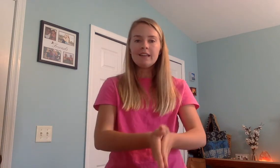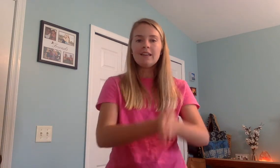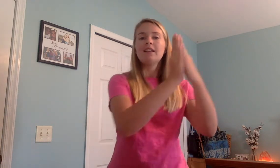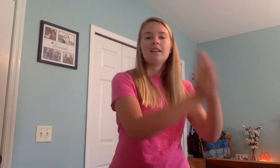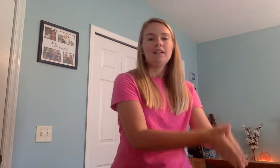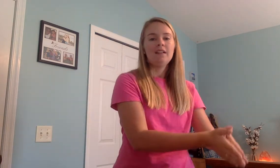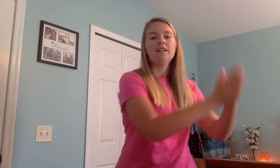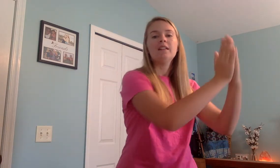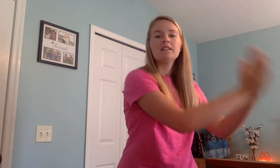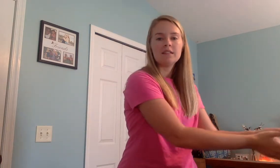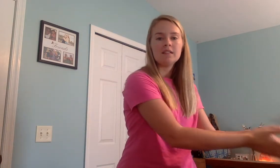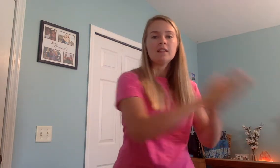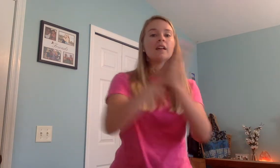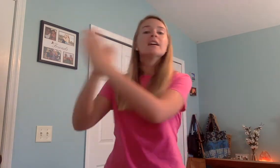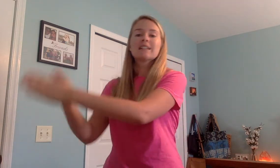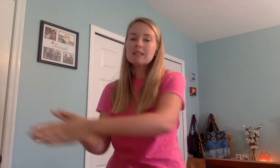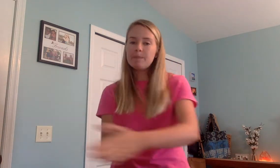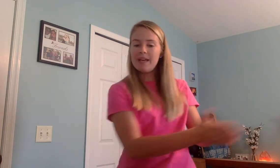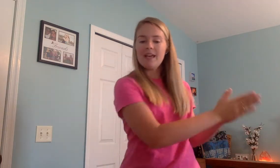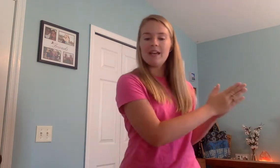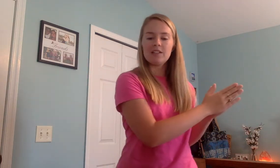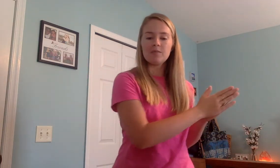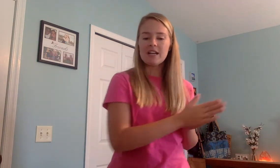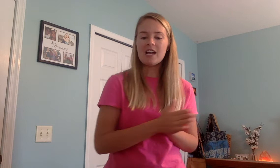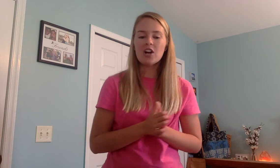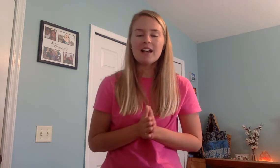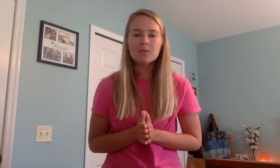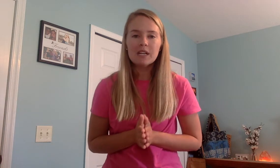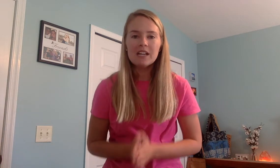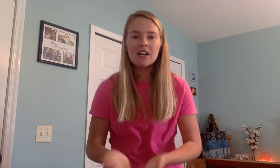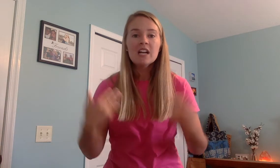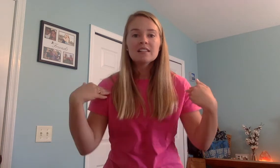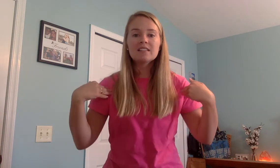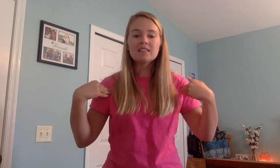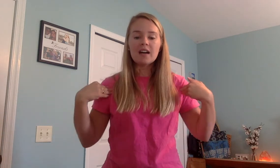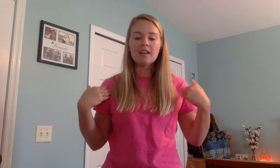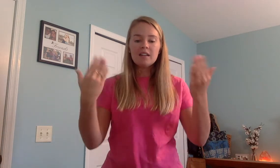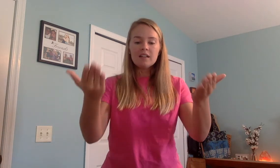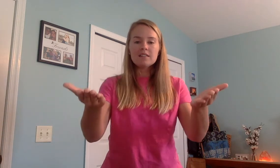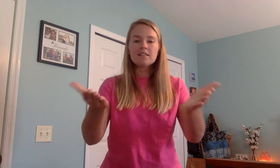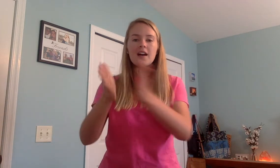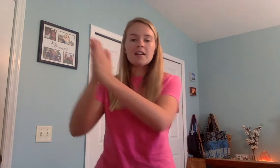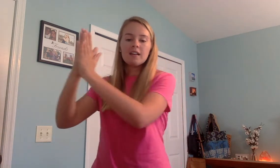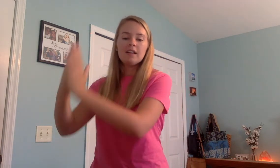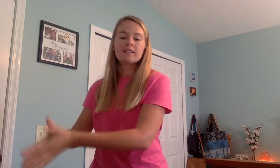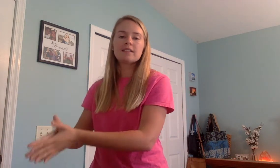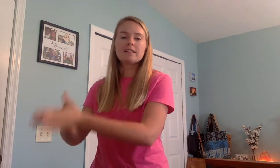spent. Ready? And our last one here. Stuck, stuck, s,